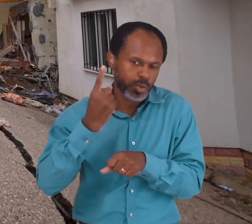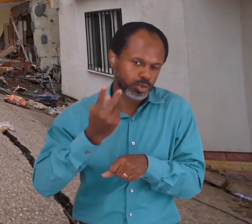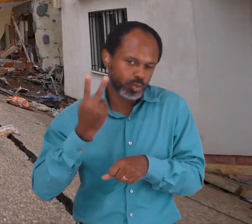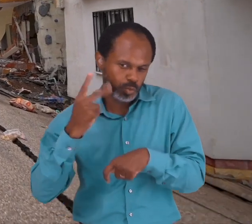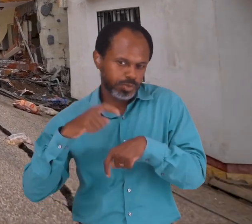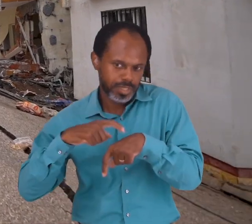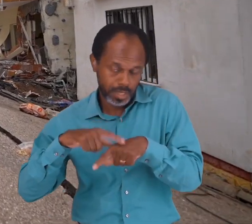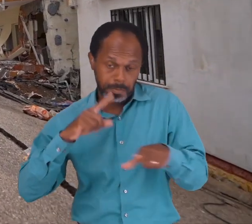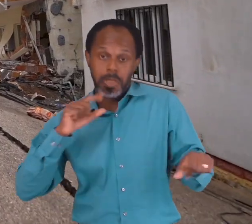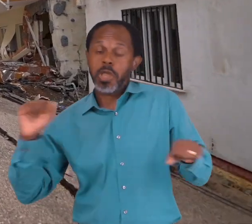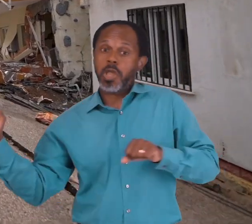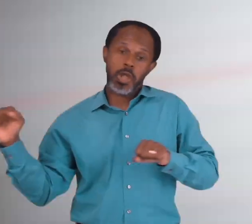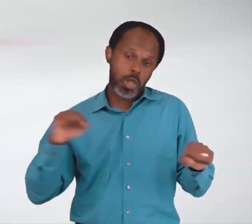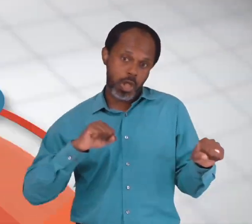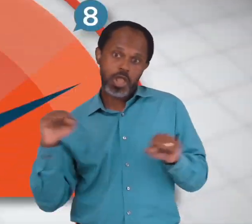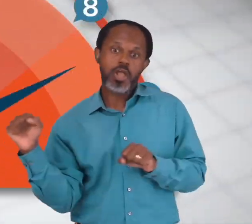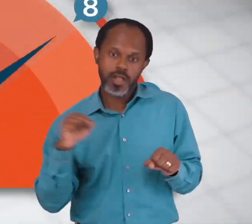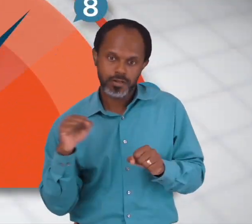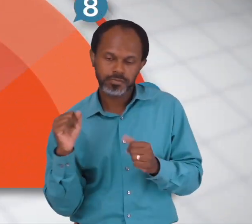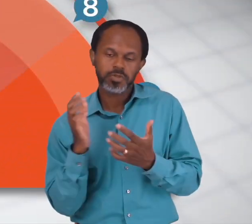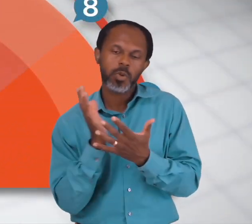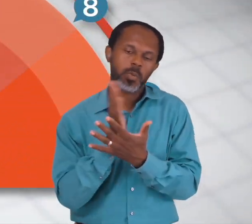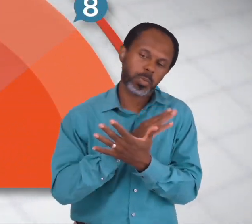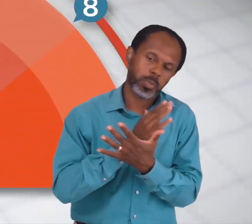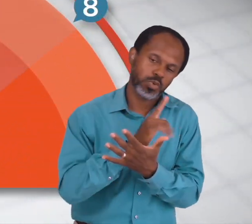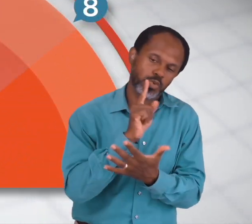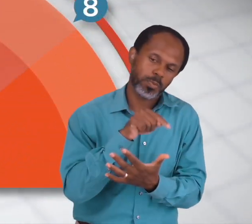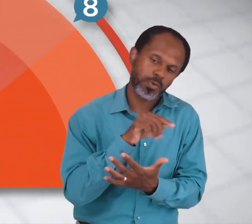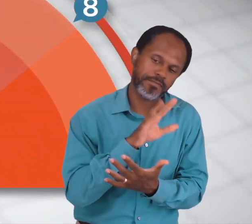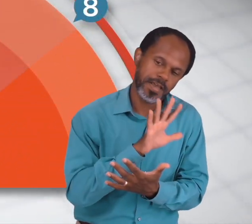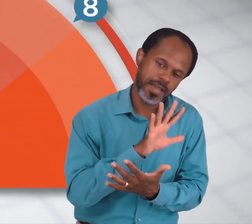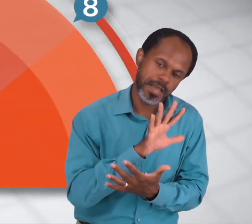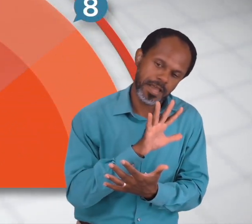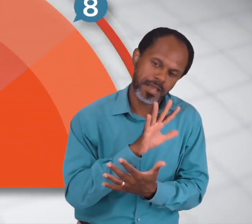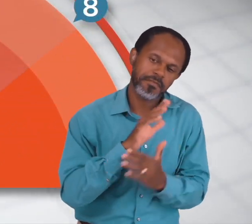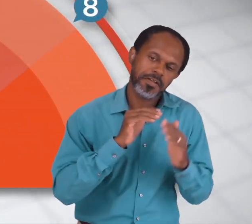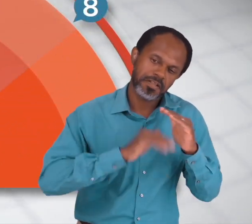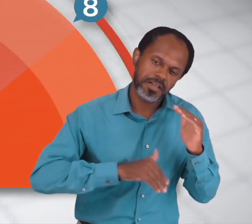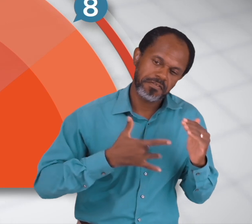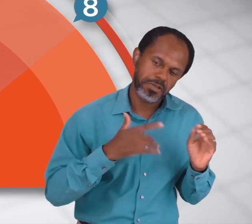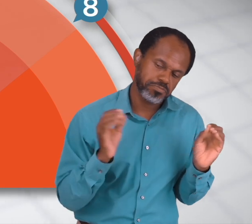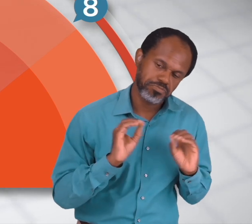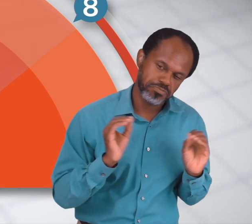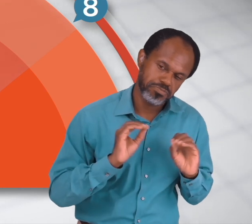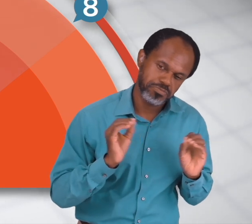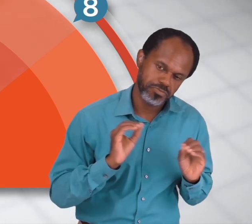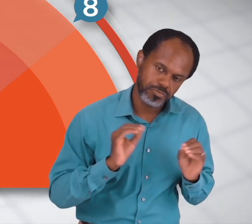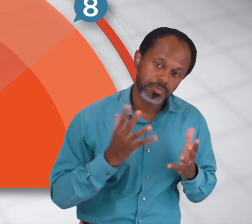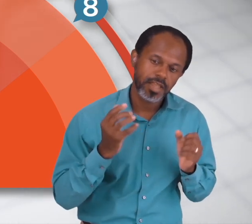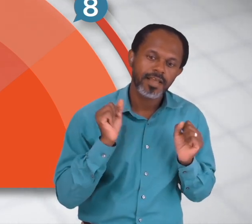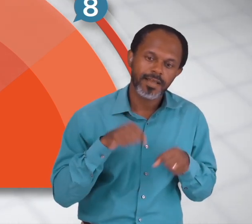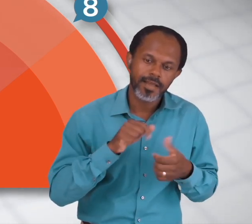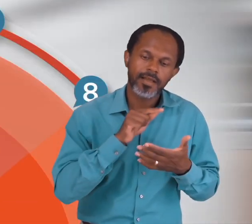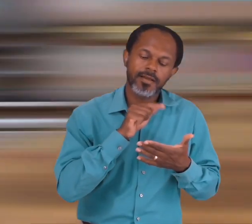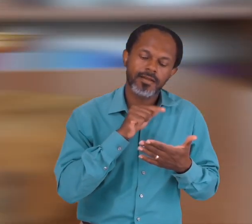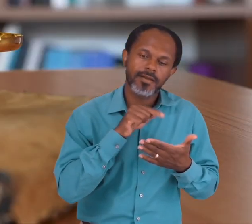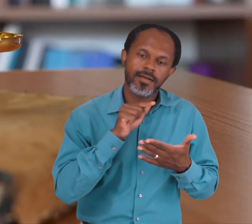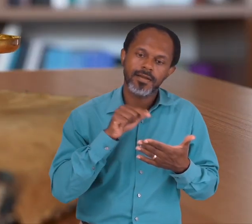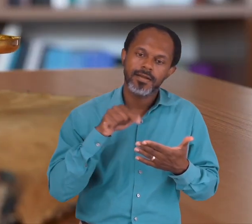year or two. Earthquakes measured at 2.5 or less are usually not felt but can